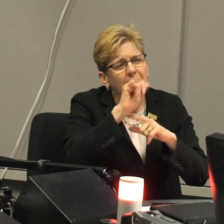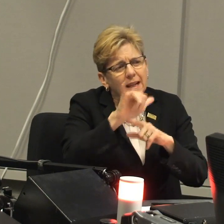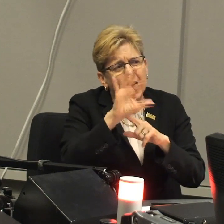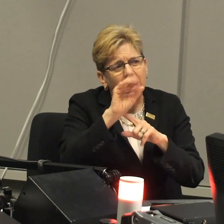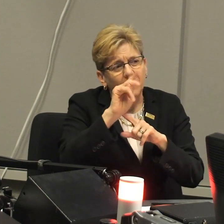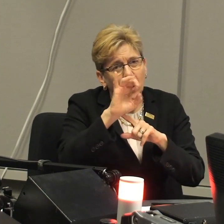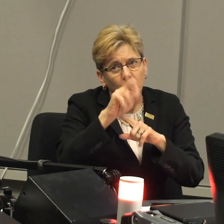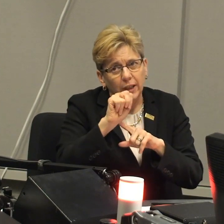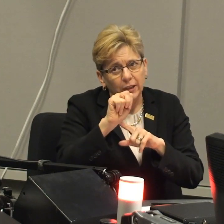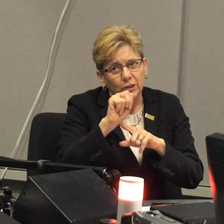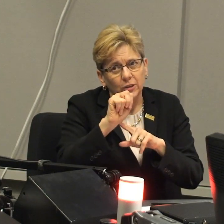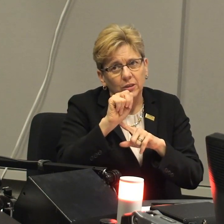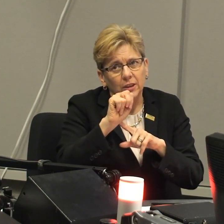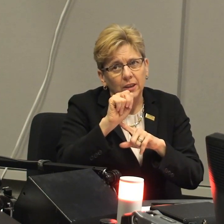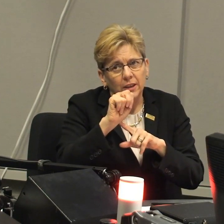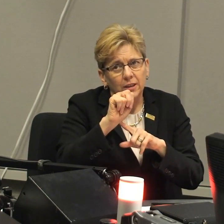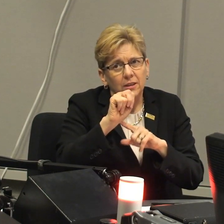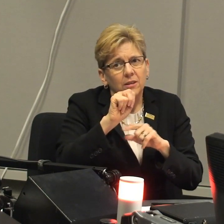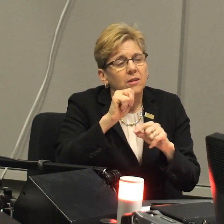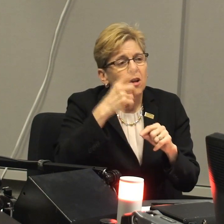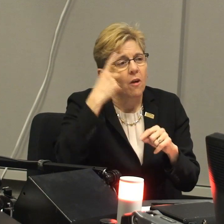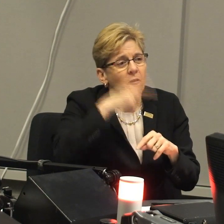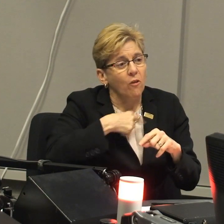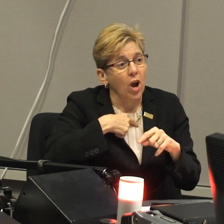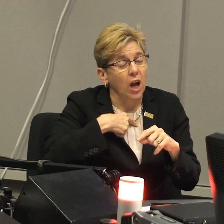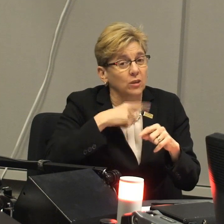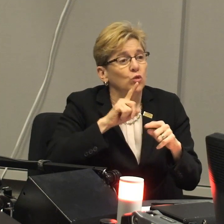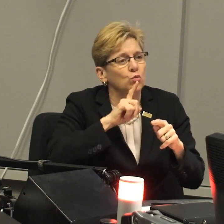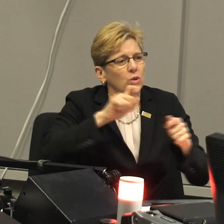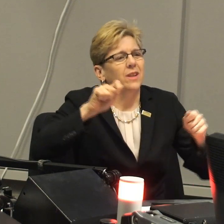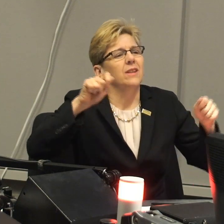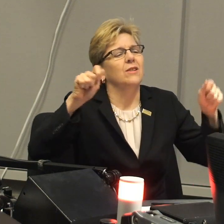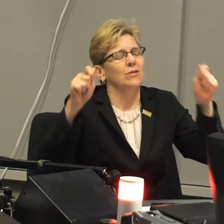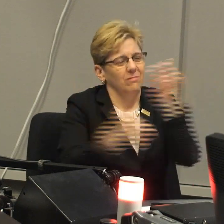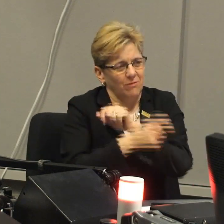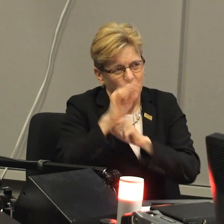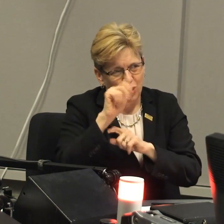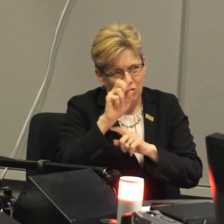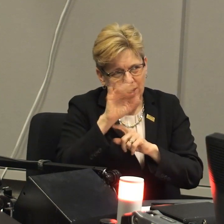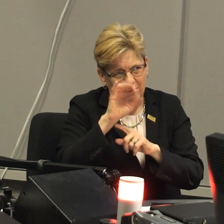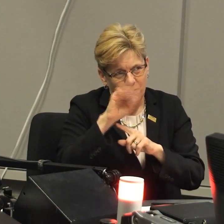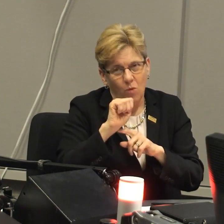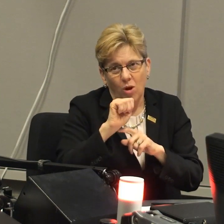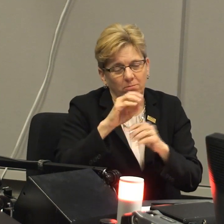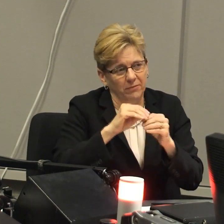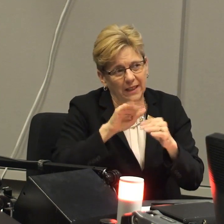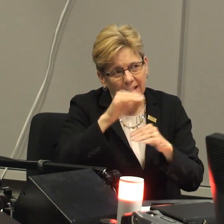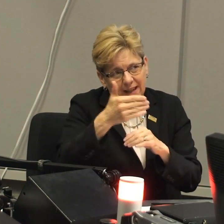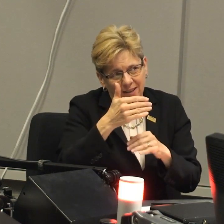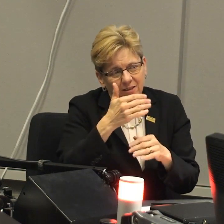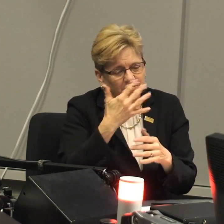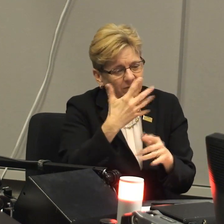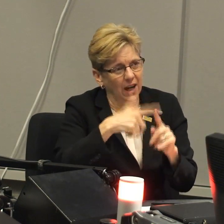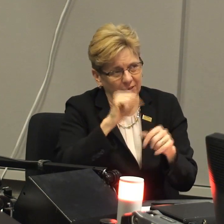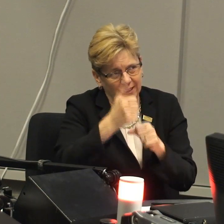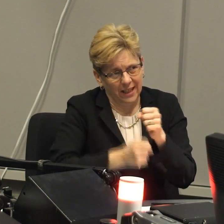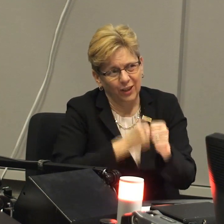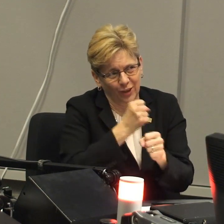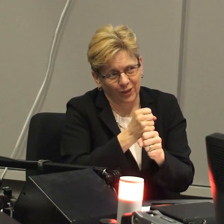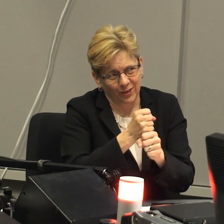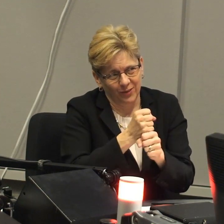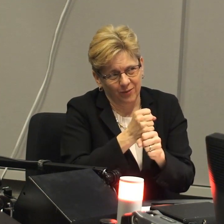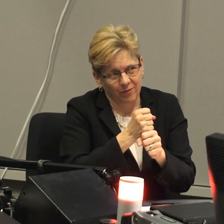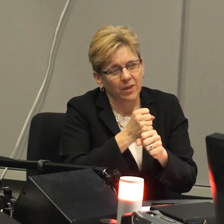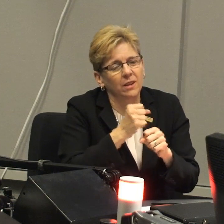last six years to really lay the foundation. And that foundation is for us to engage in a transformation.